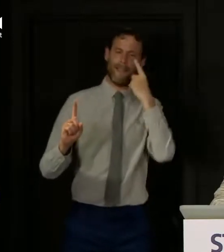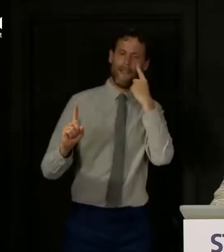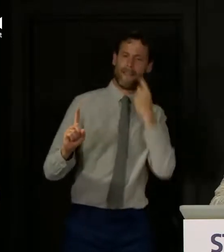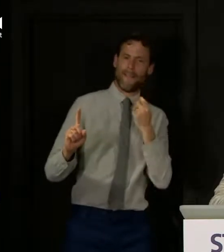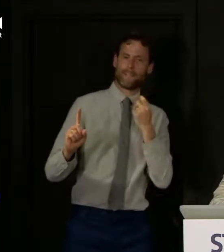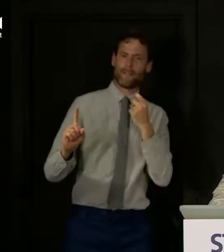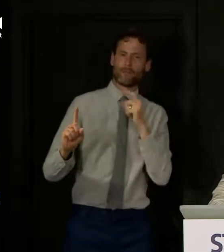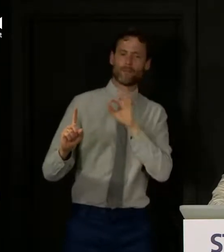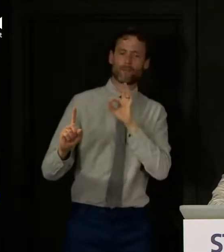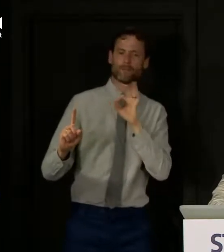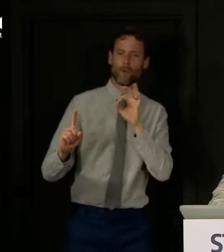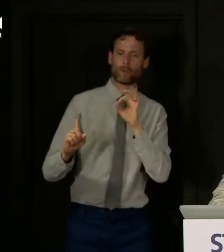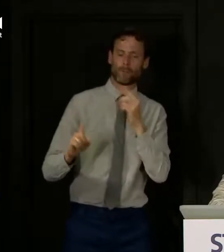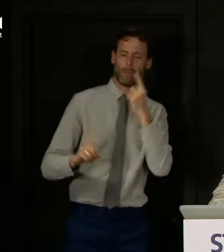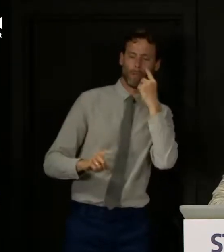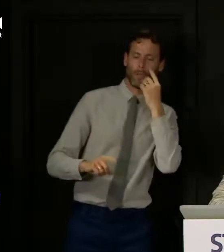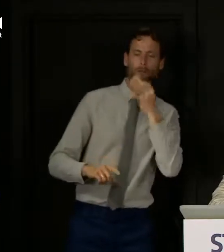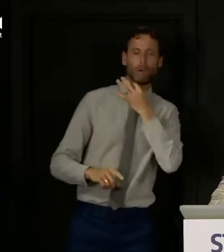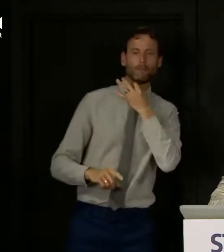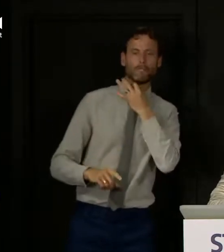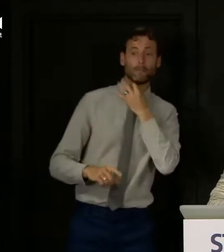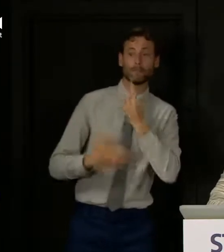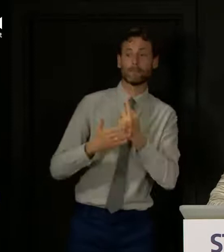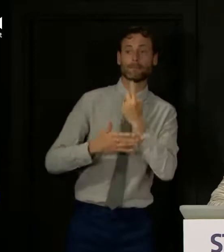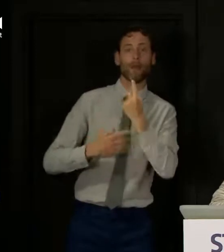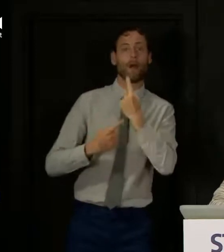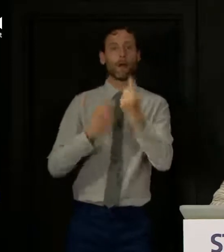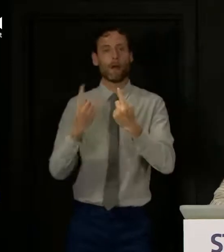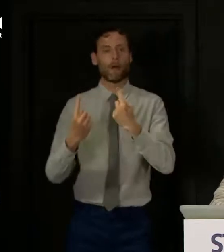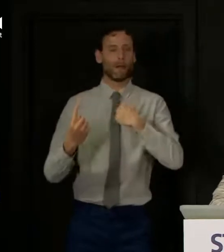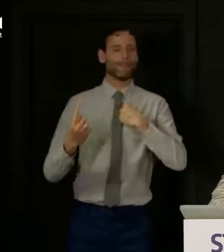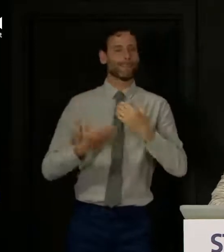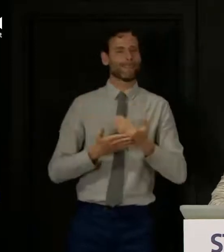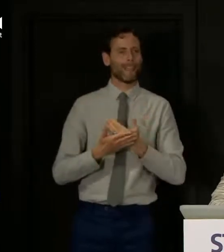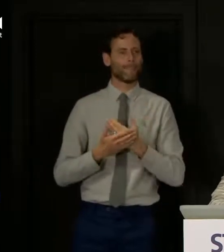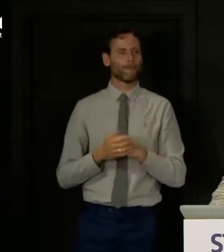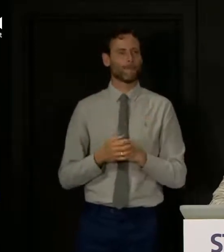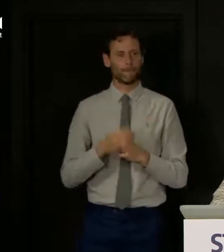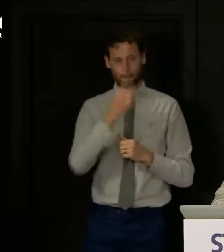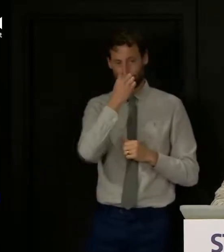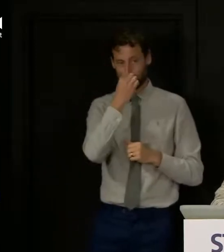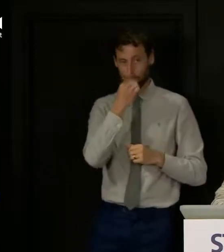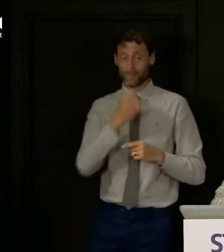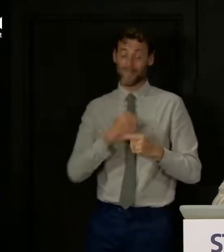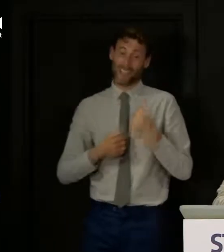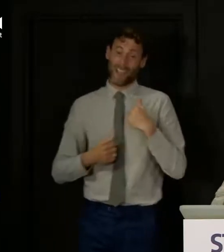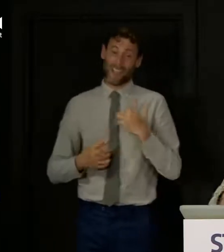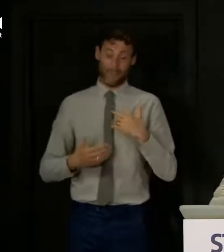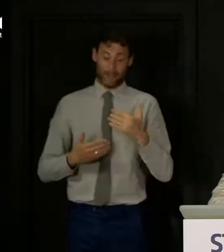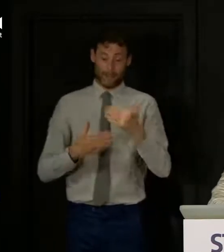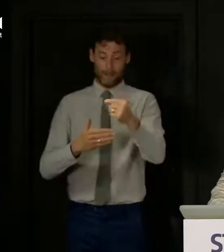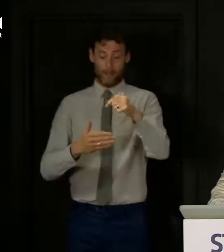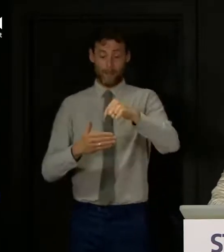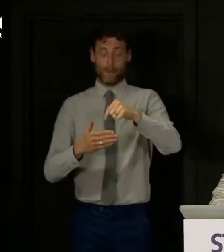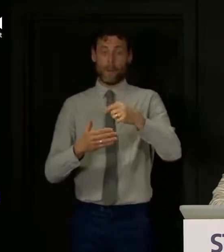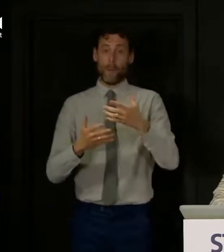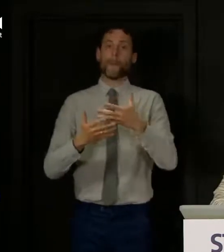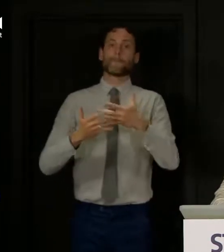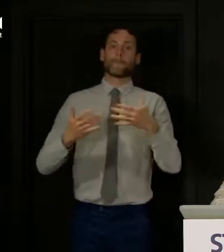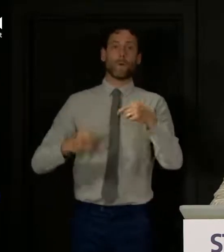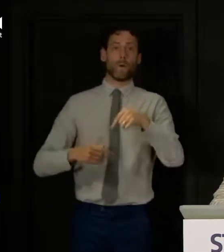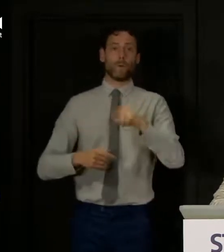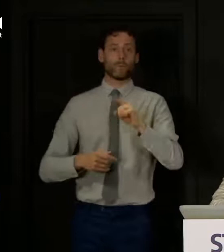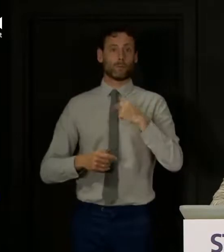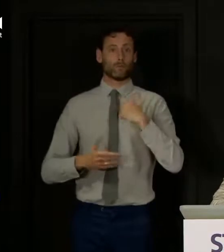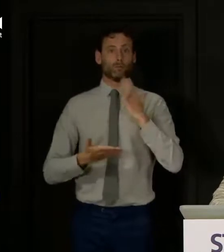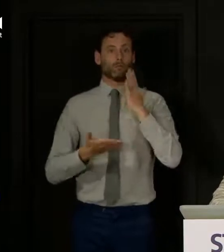risks about your own safety. And I do think this is increasingly about trusting people's judgment and I do trust the judgment of the Scottish